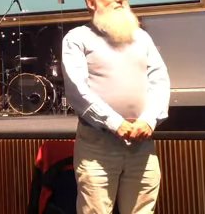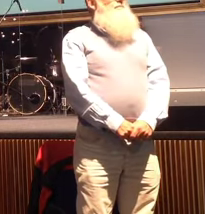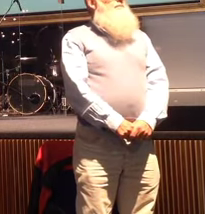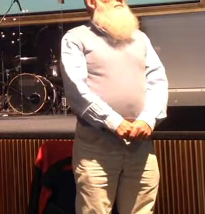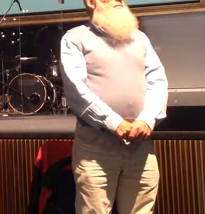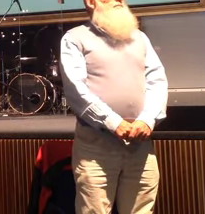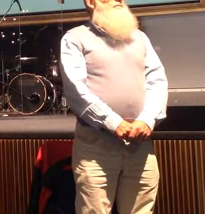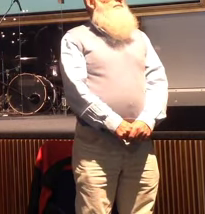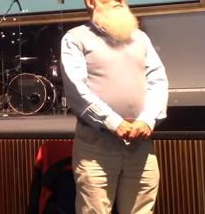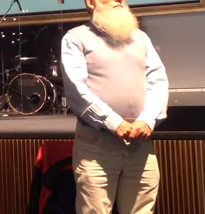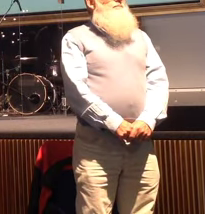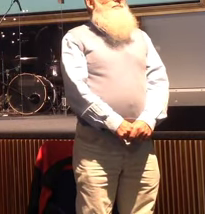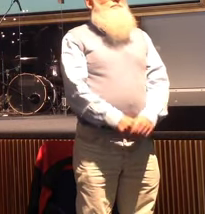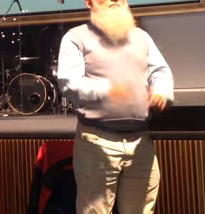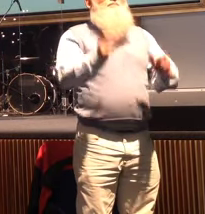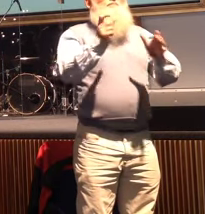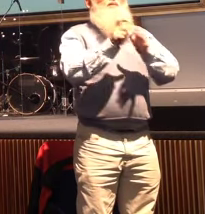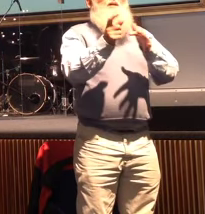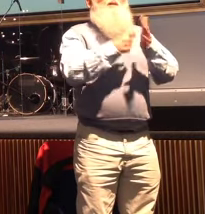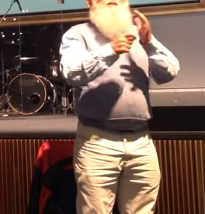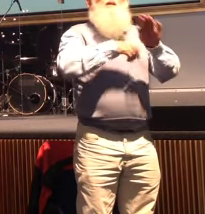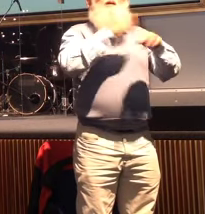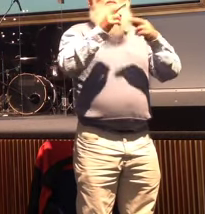dear heavenly father today as we see these people